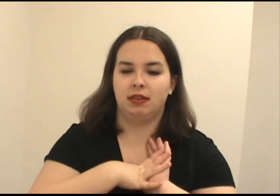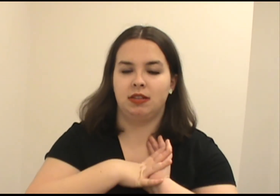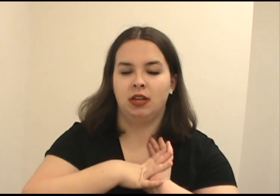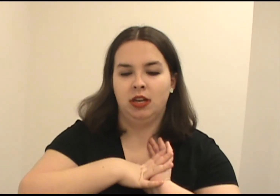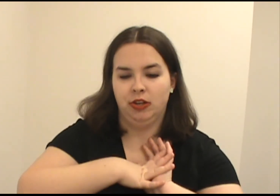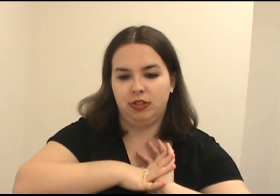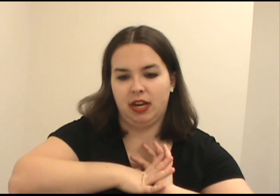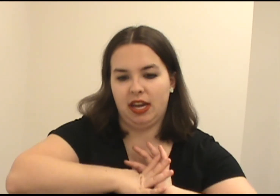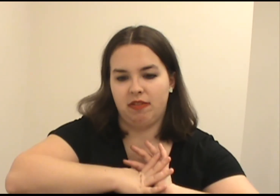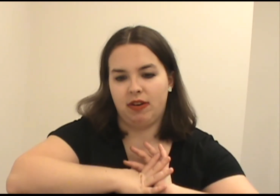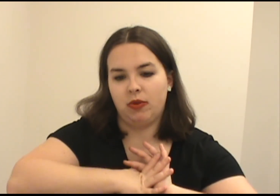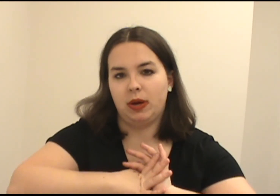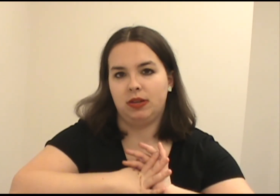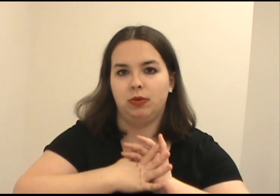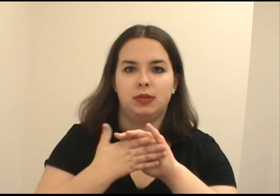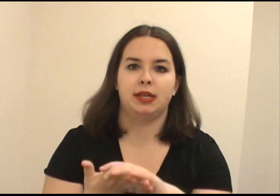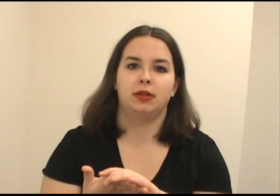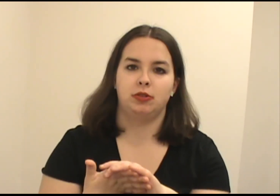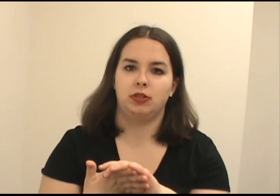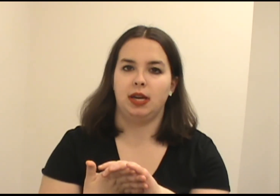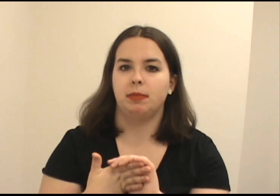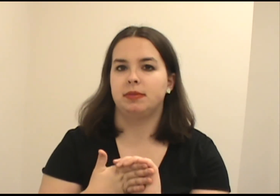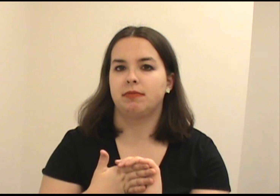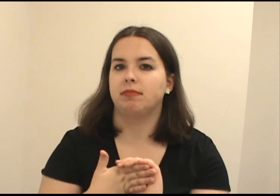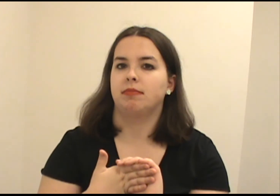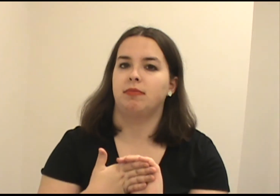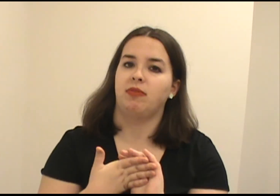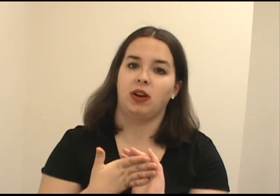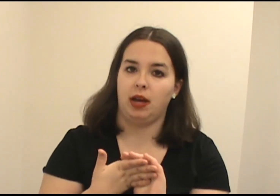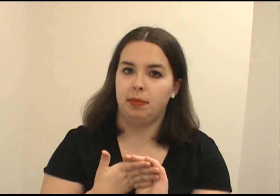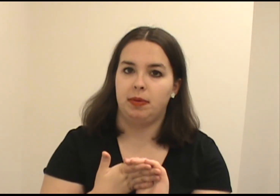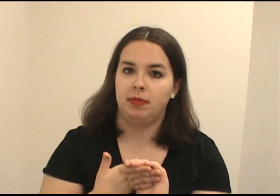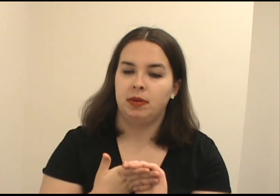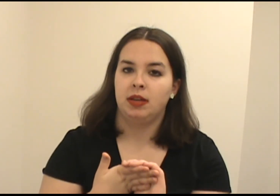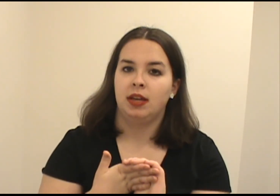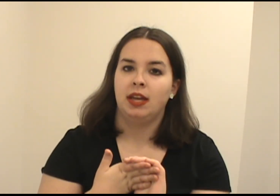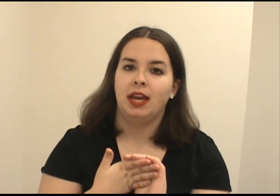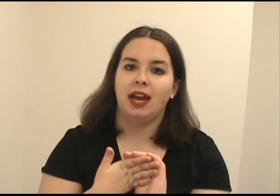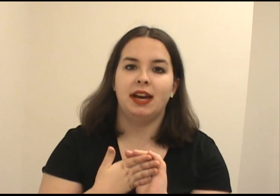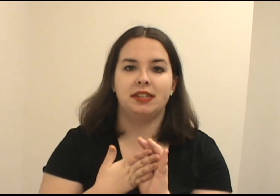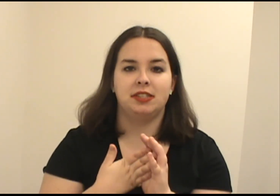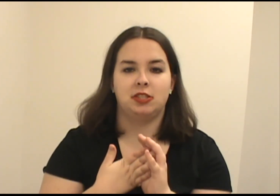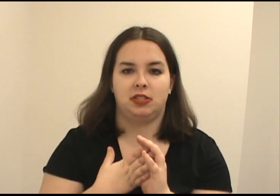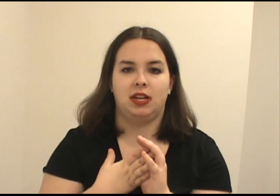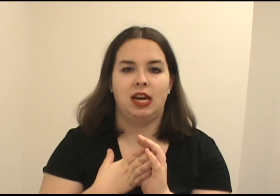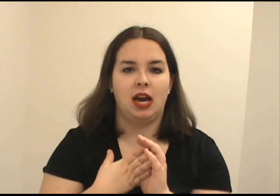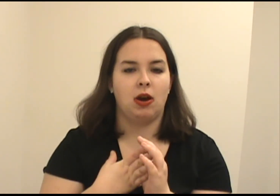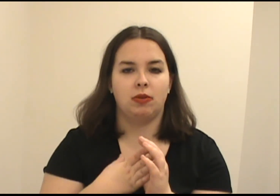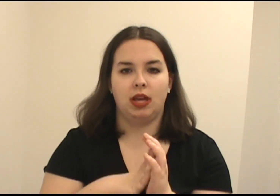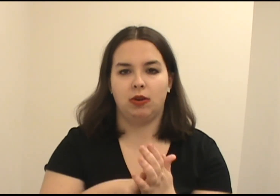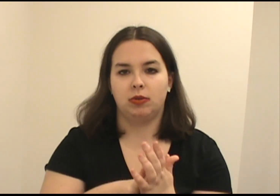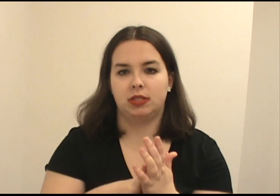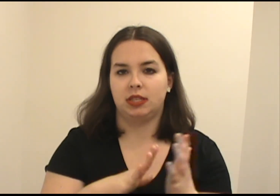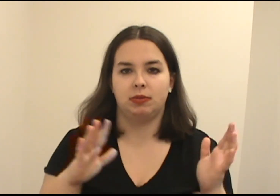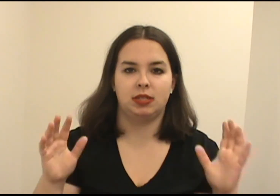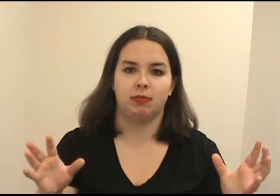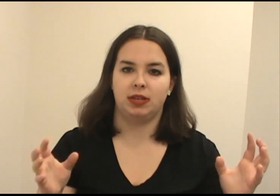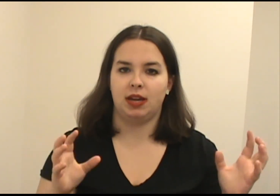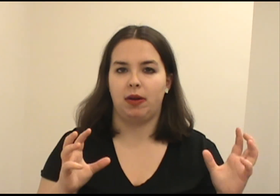she had to find a way to signal James for help. And just how that whole situation went down